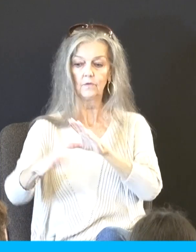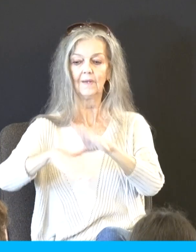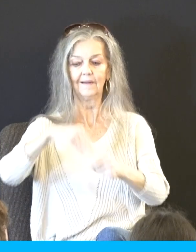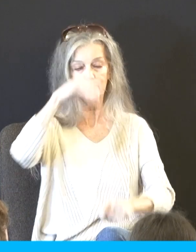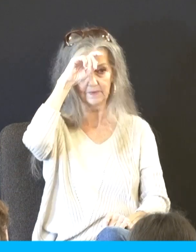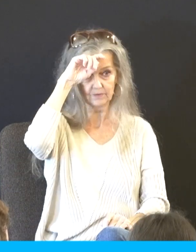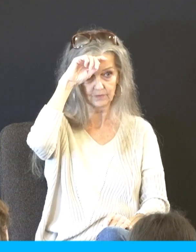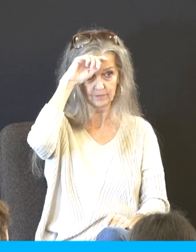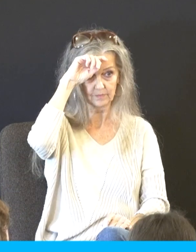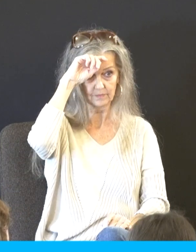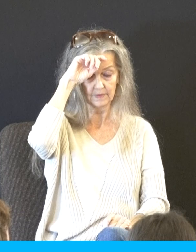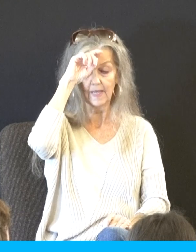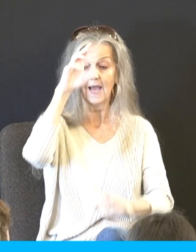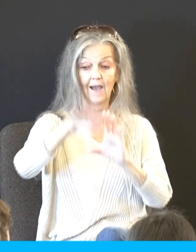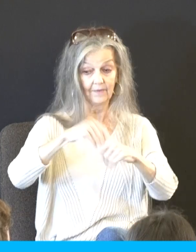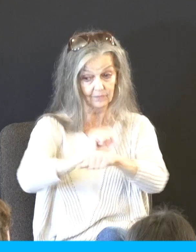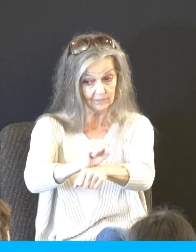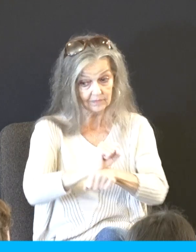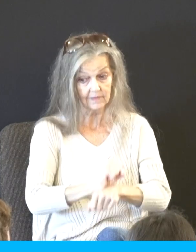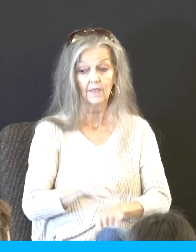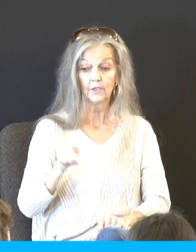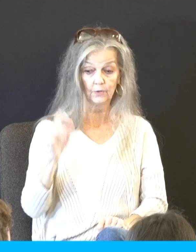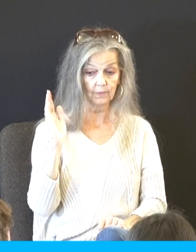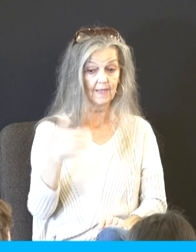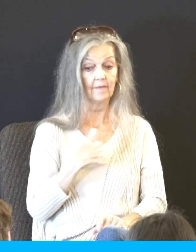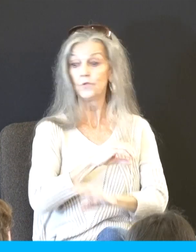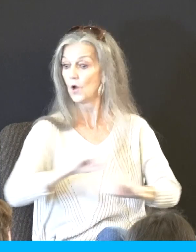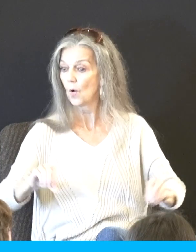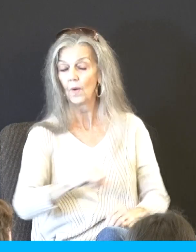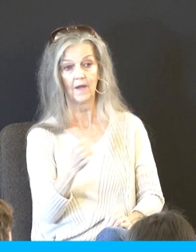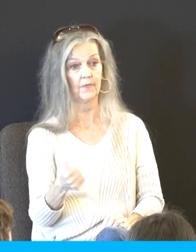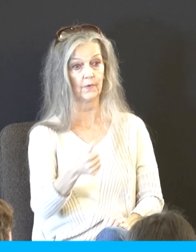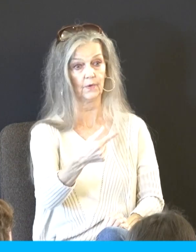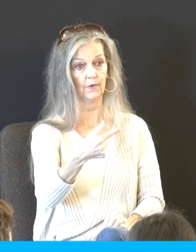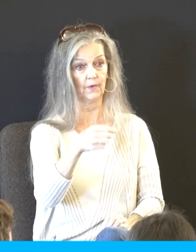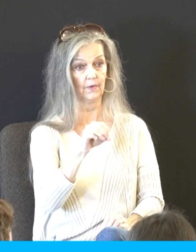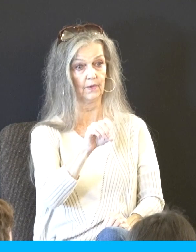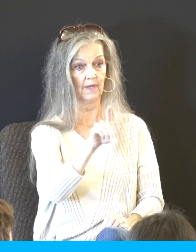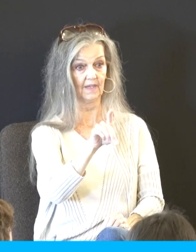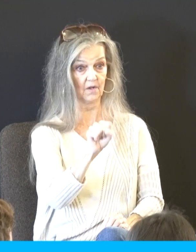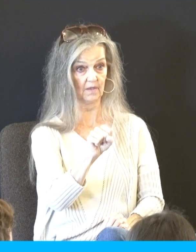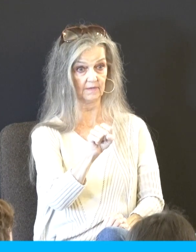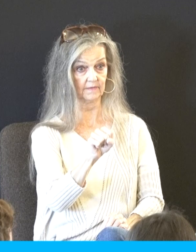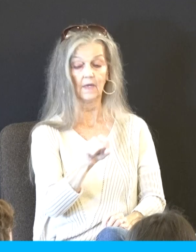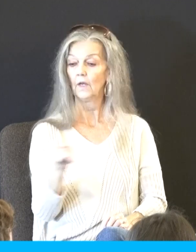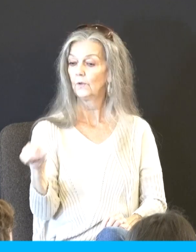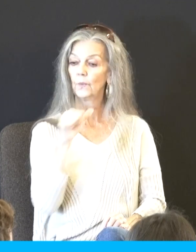out of the house of bondage. Thou shalt have no other gods before me. Thou shalt not make unto thee any